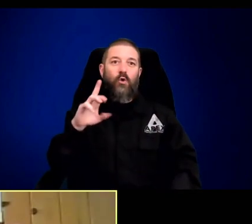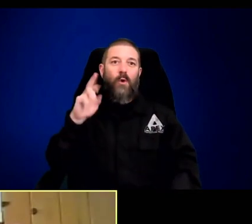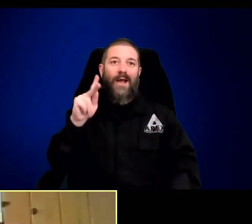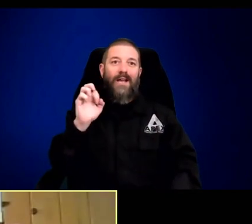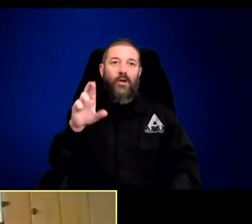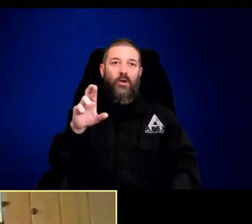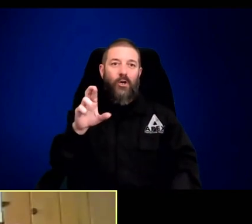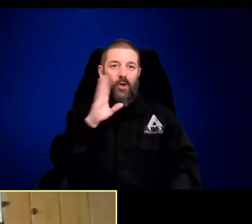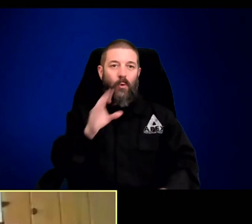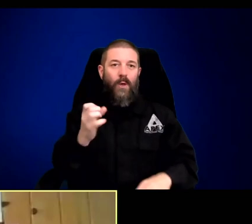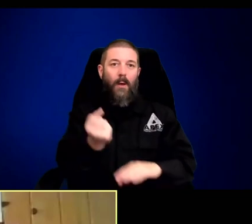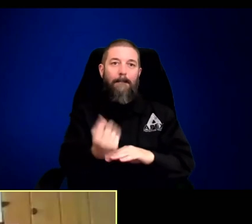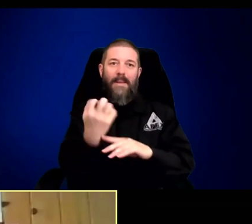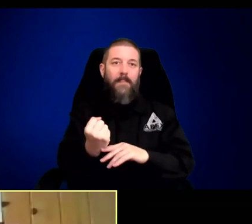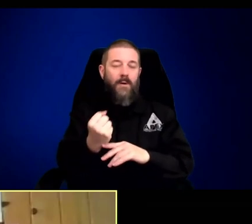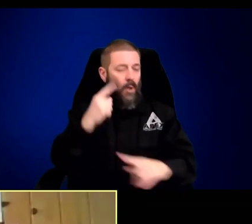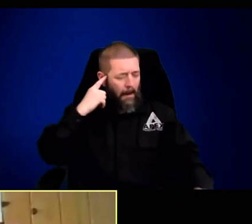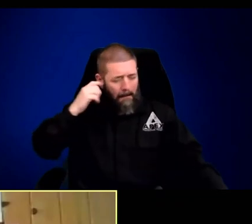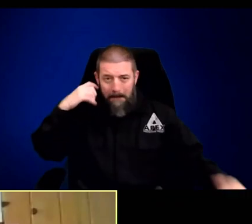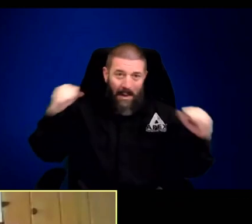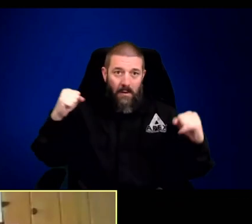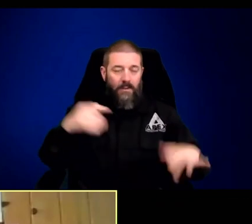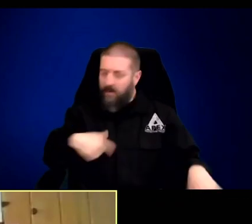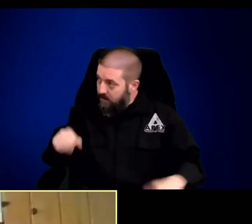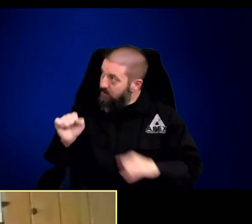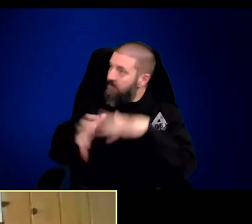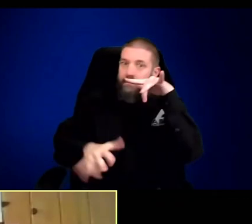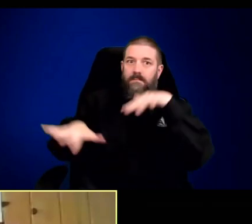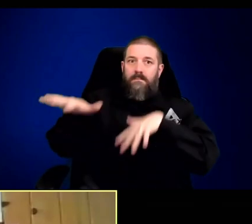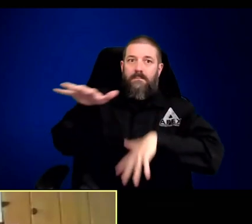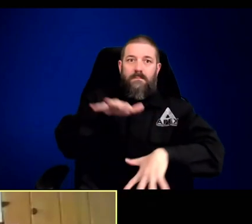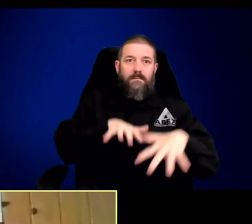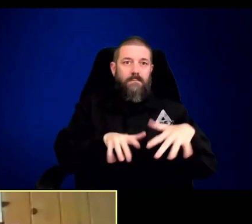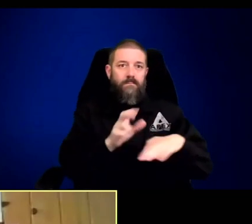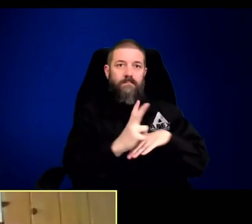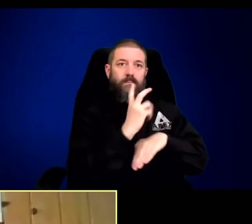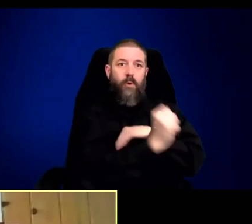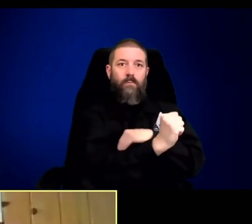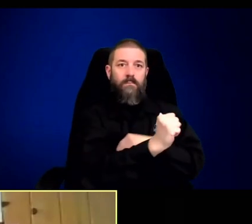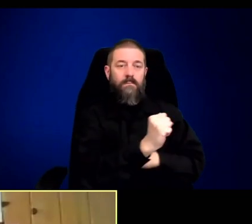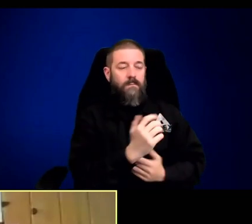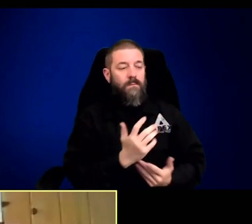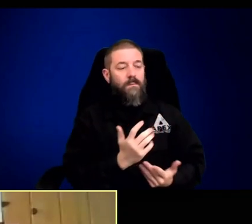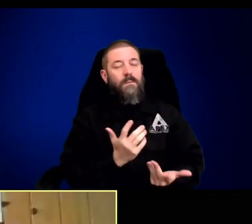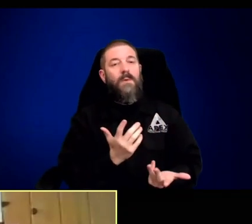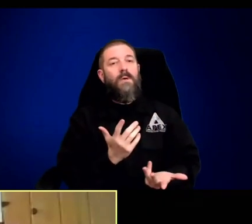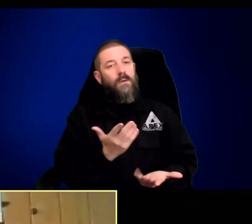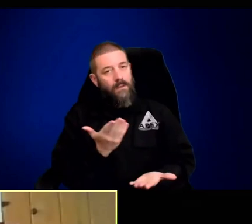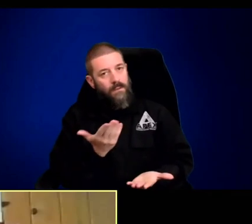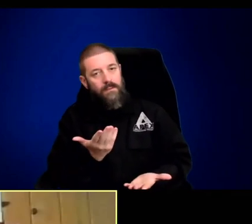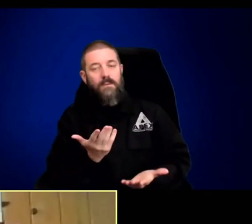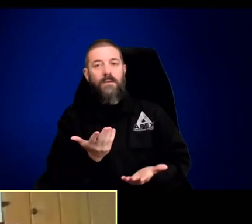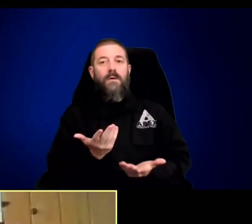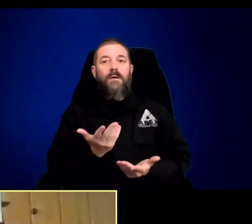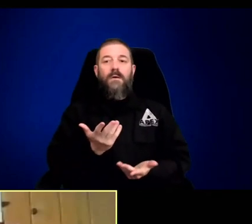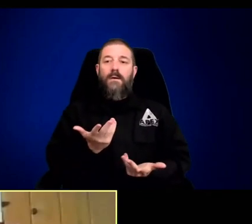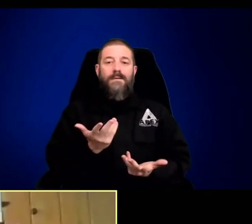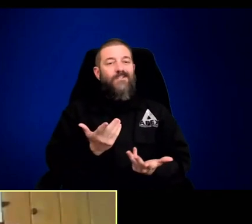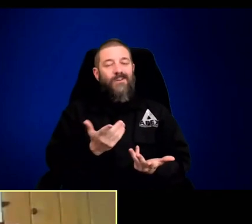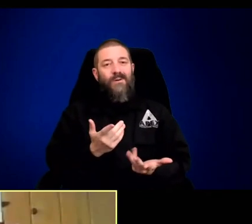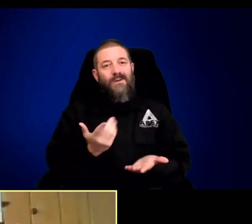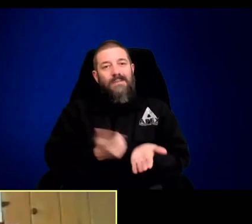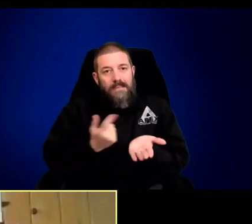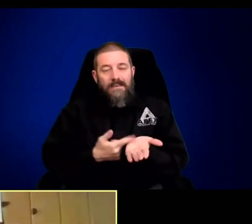special type of shells that go in the shotgun called cracker shells, that are essentially like firecrackers that make a really loud